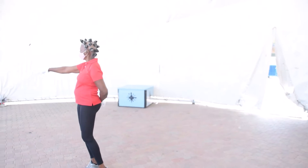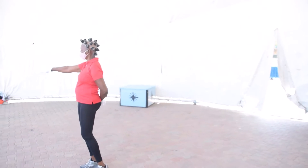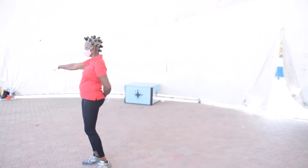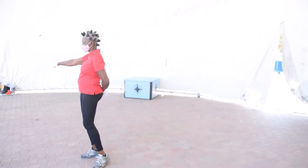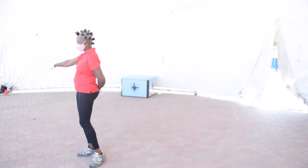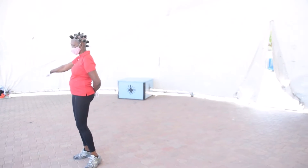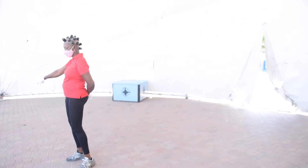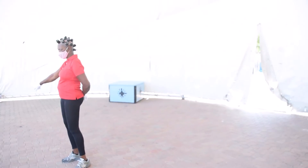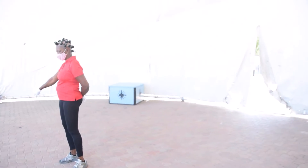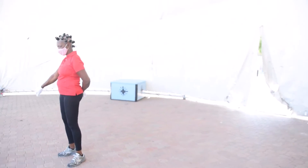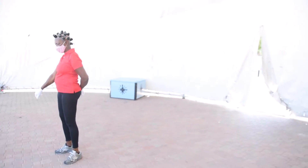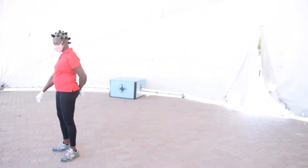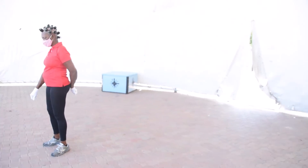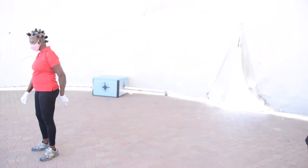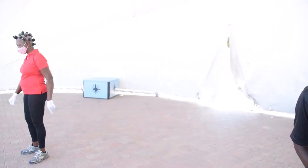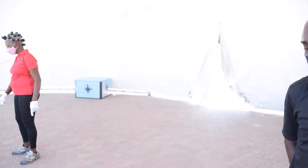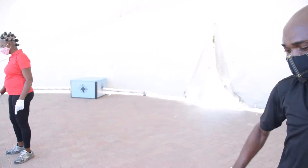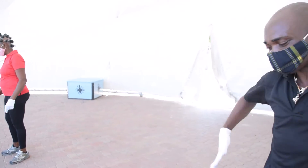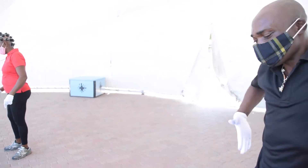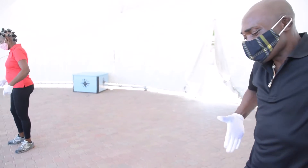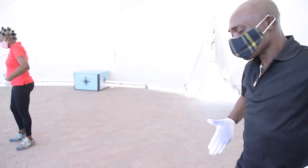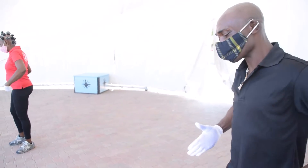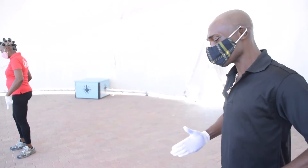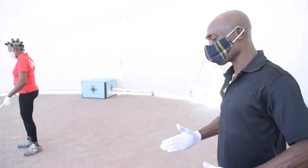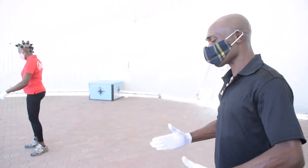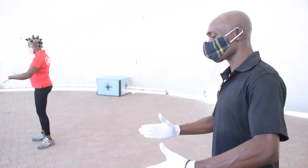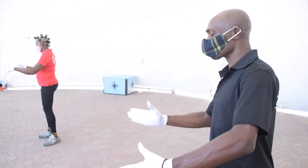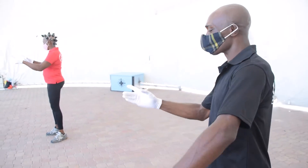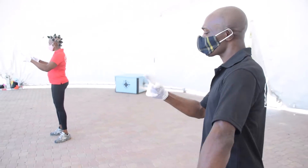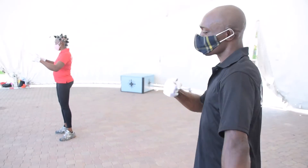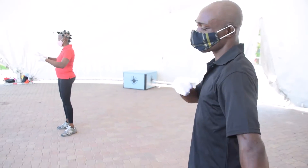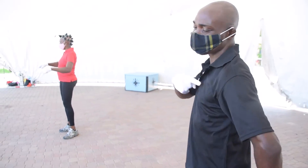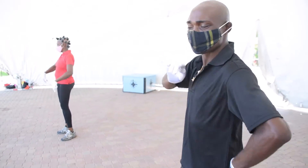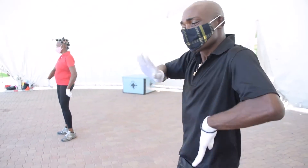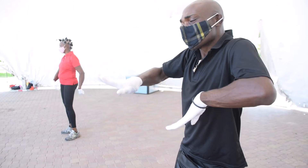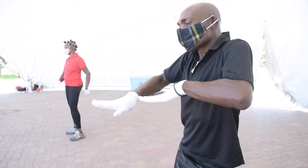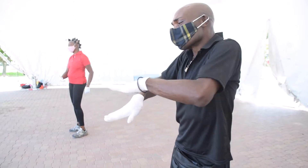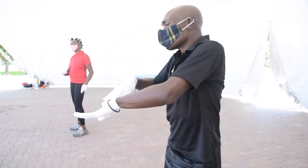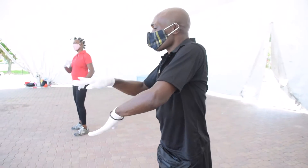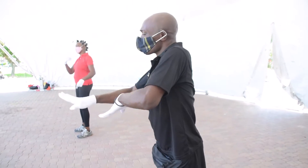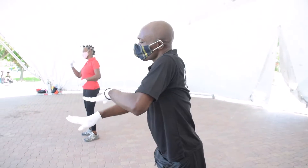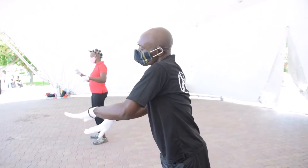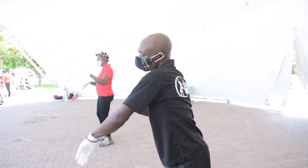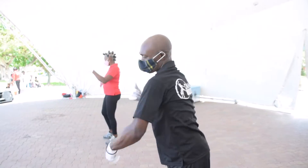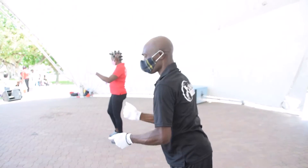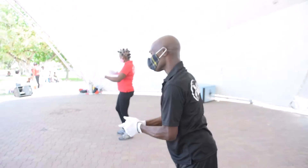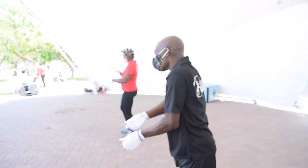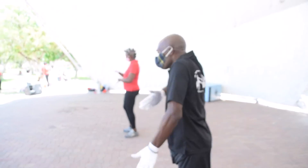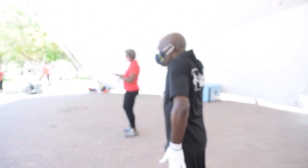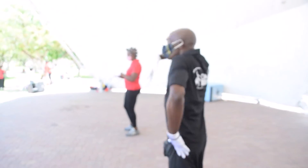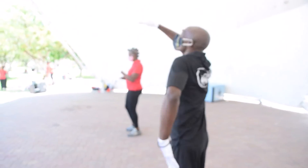let me walk with my